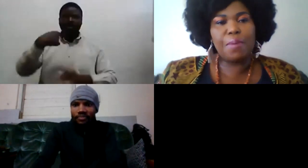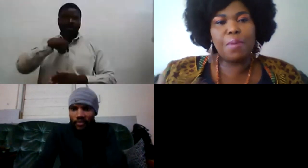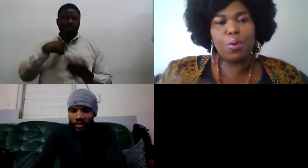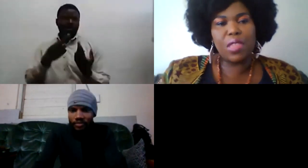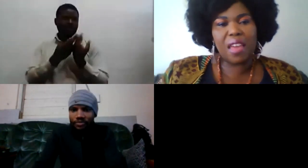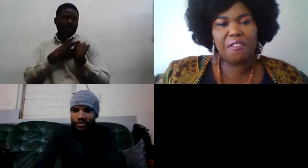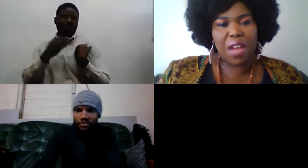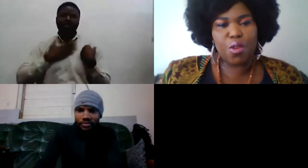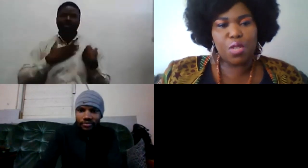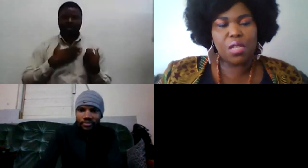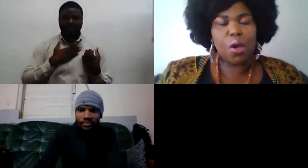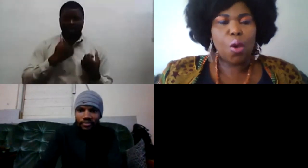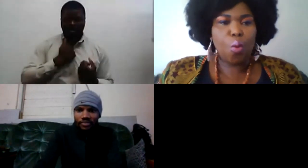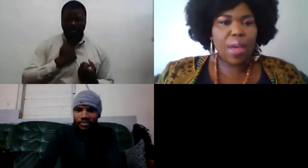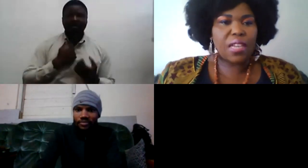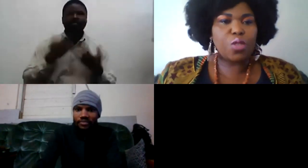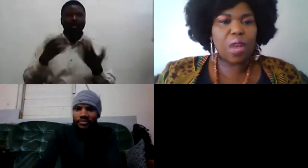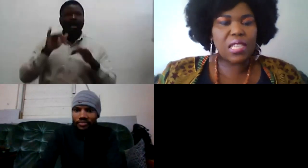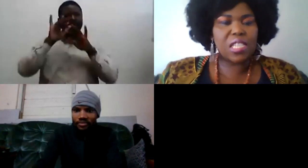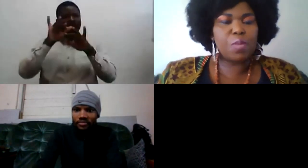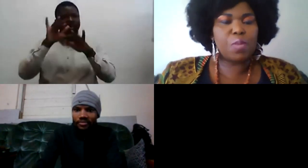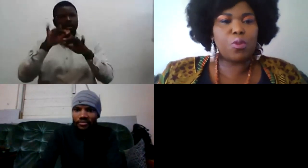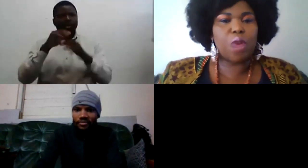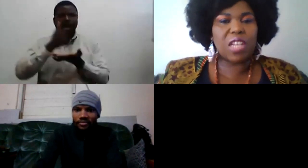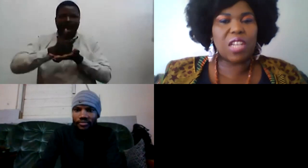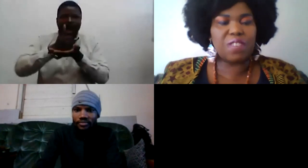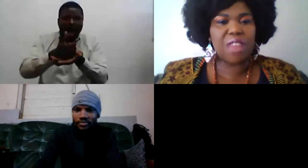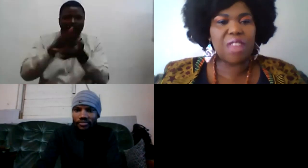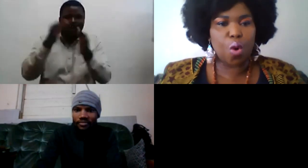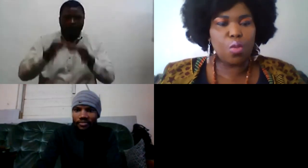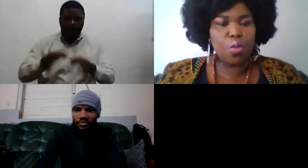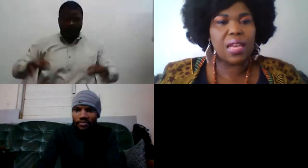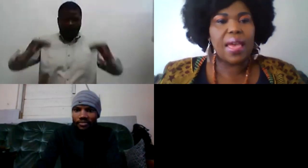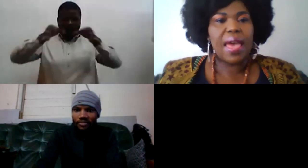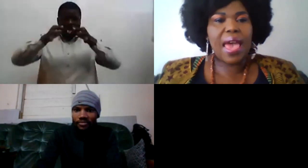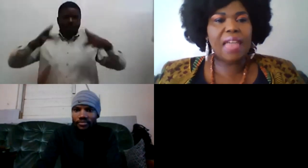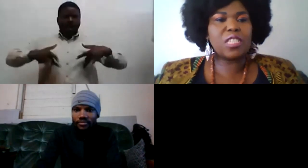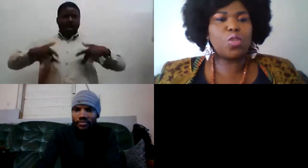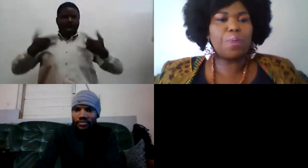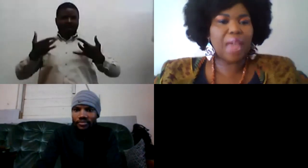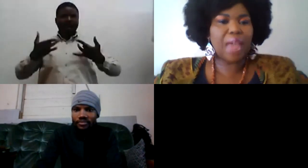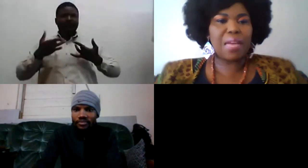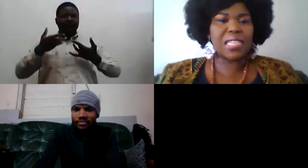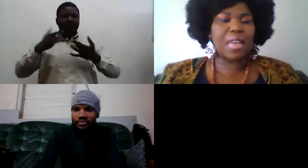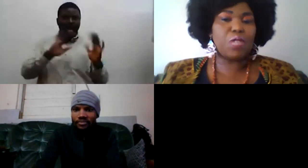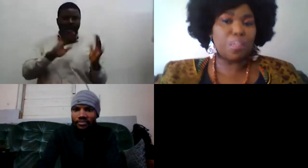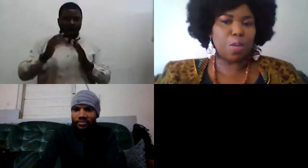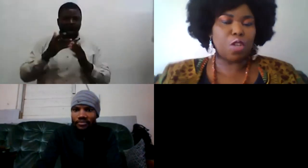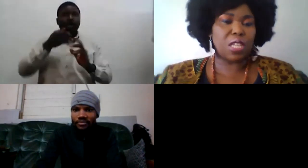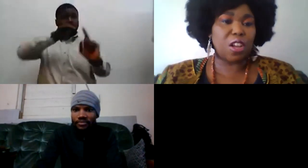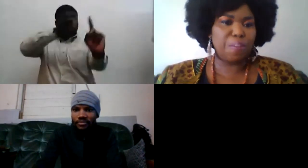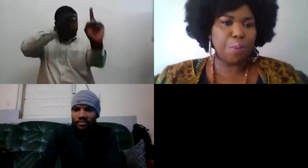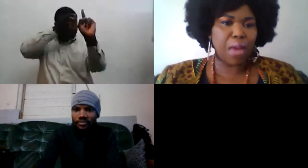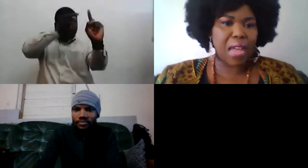align people with their values working to assist people to achieve their goals and to become a sounding